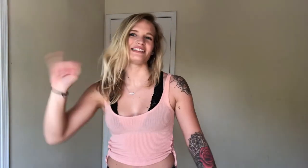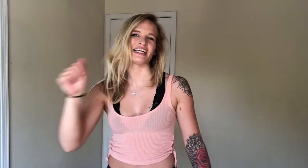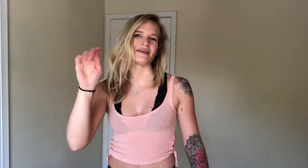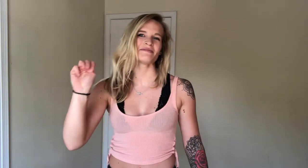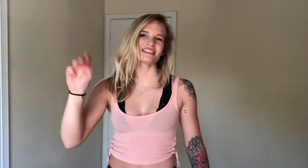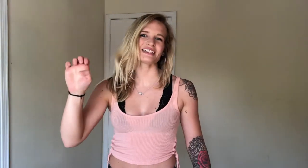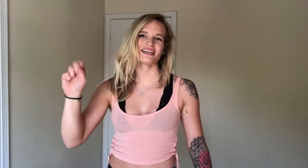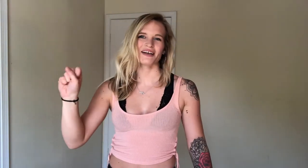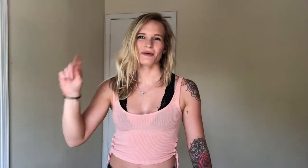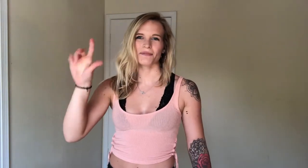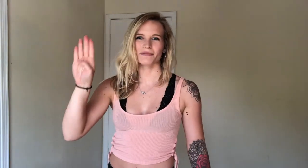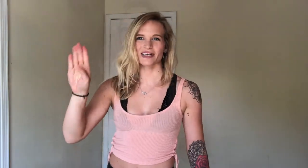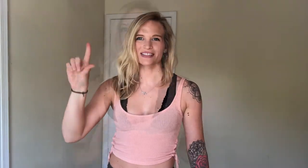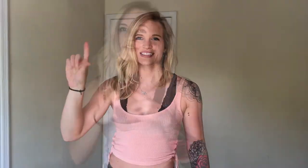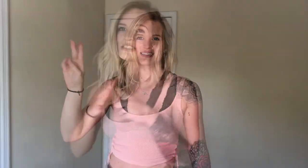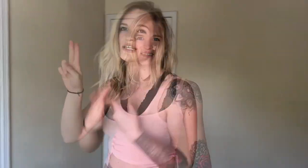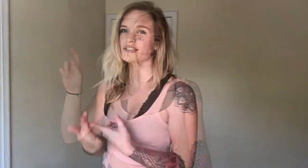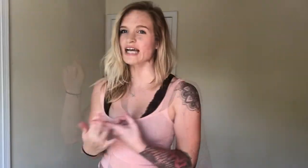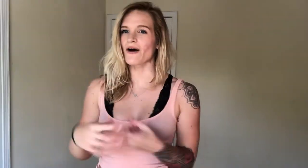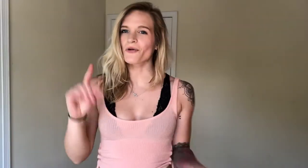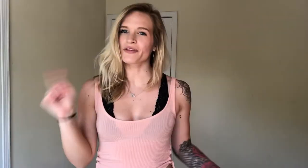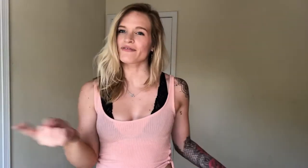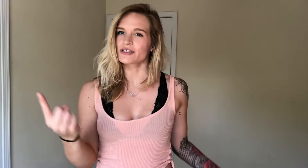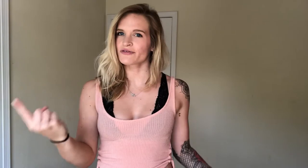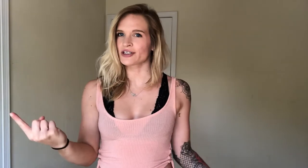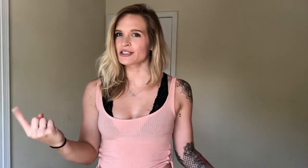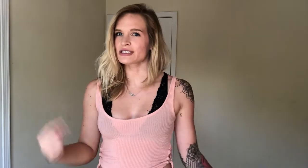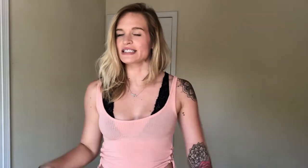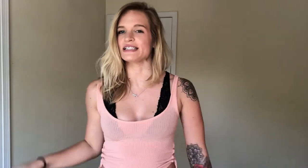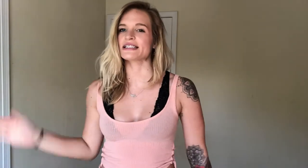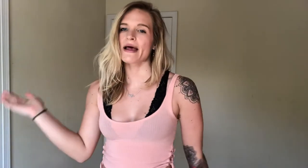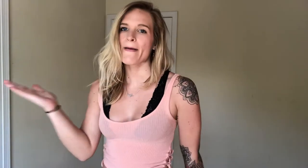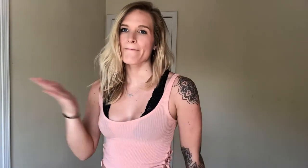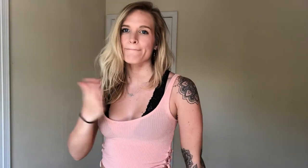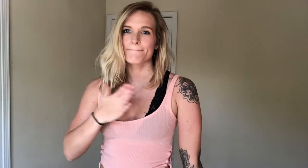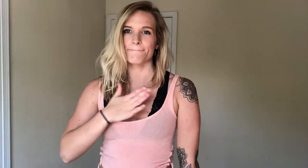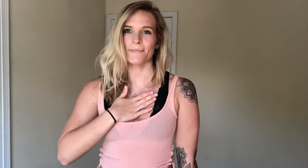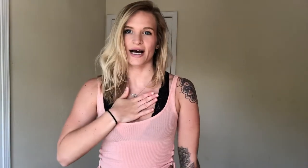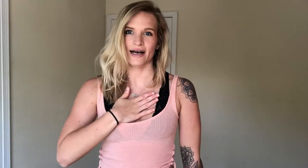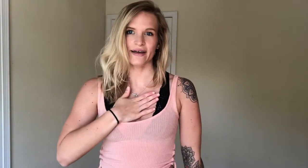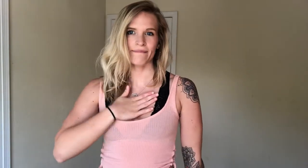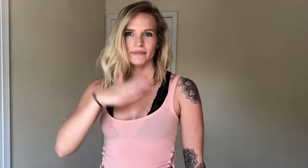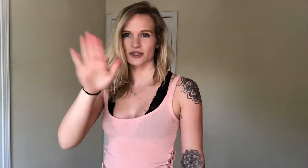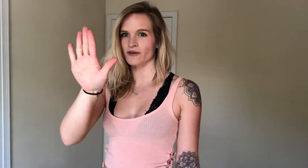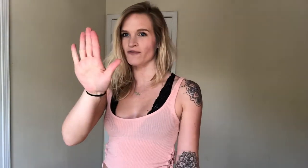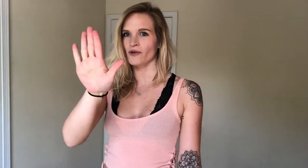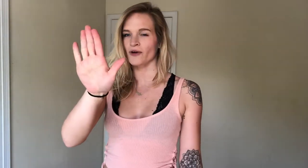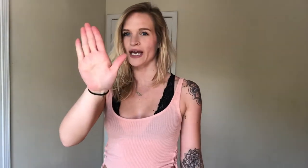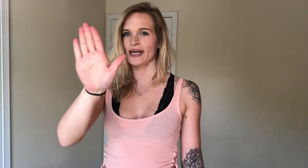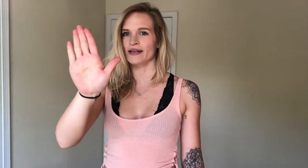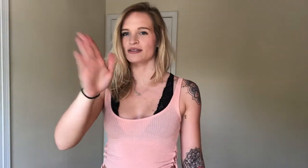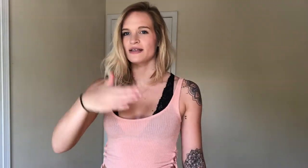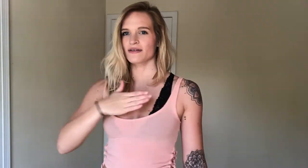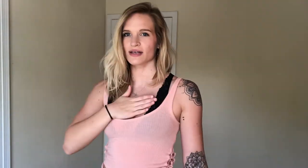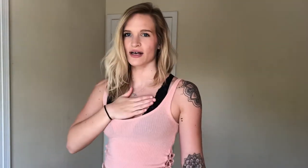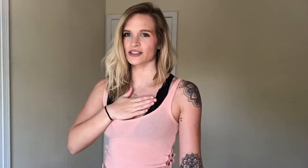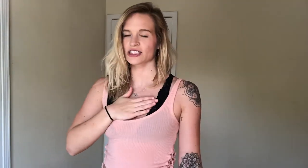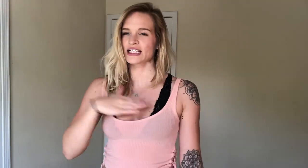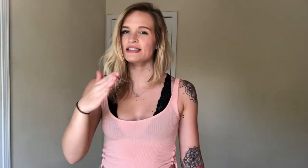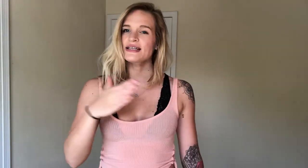James Blunt. It starts out with the first verse. It's my, so a full hand on your chest,